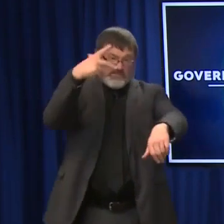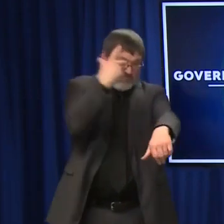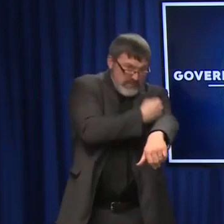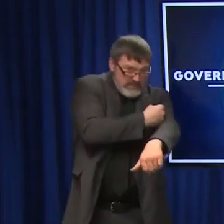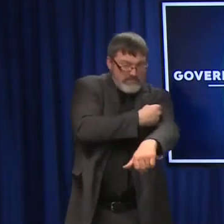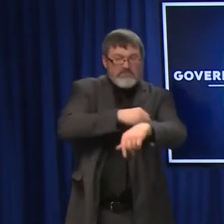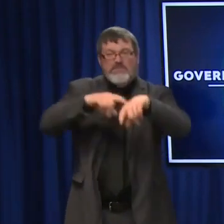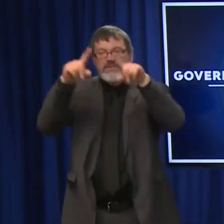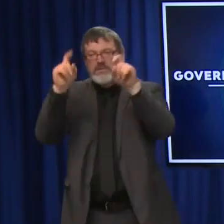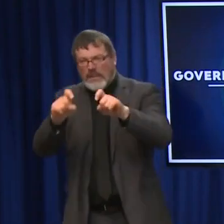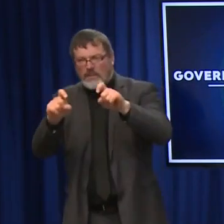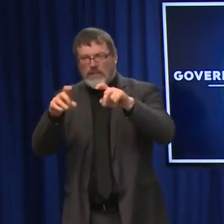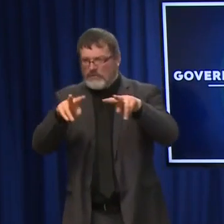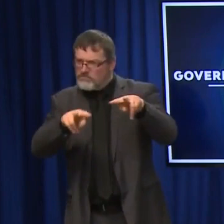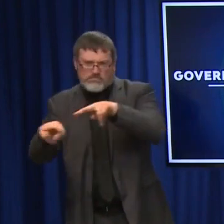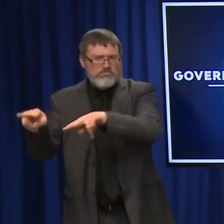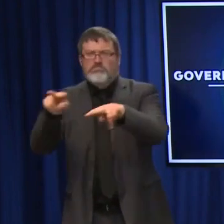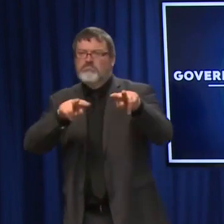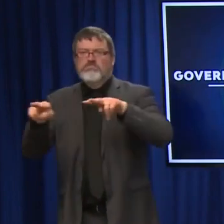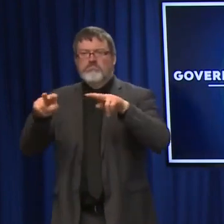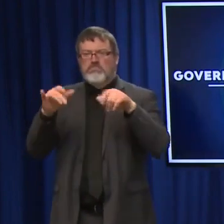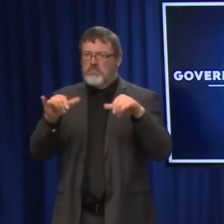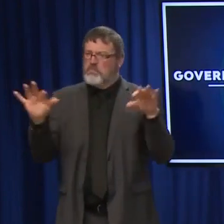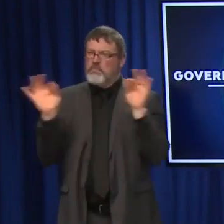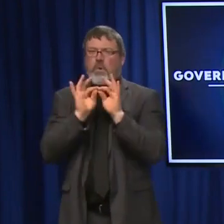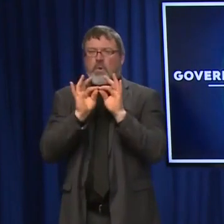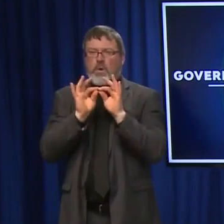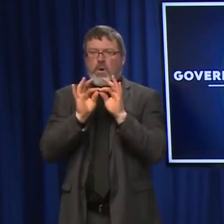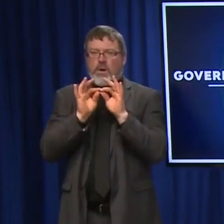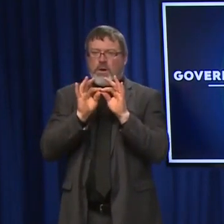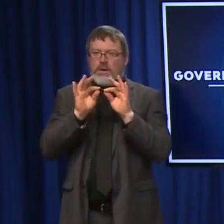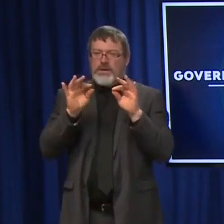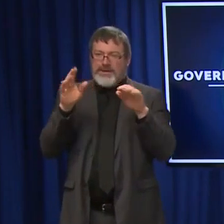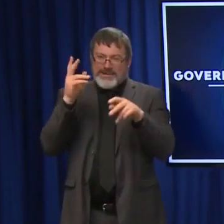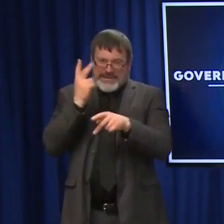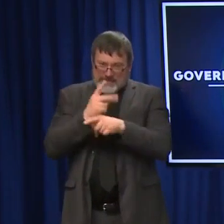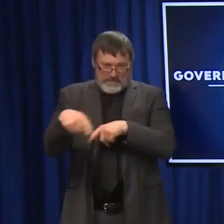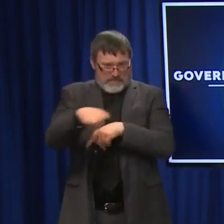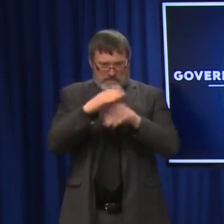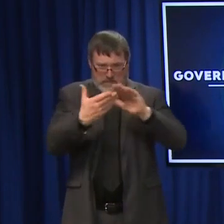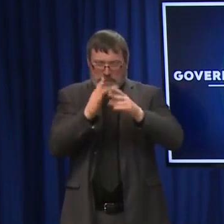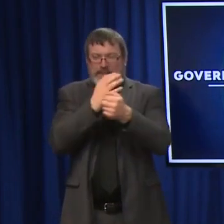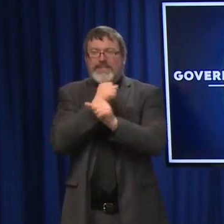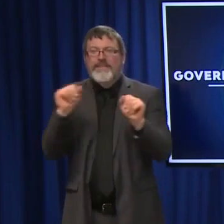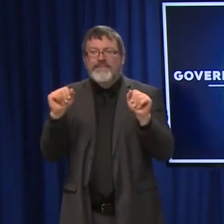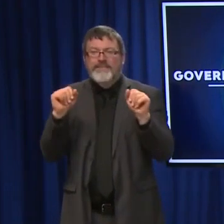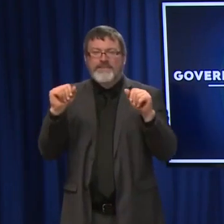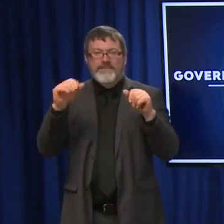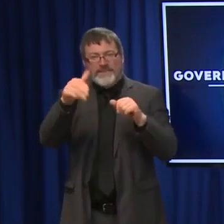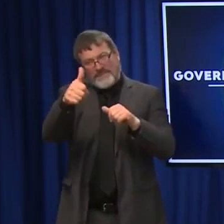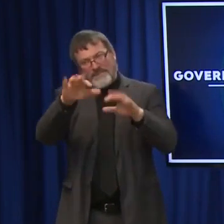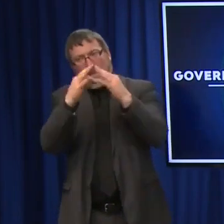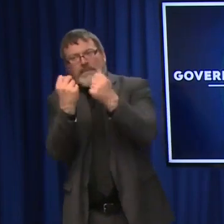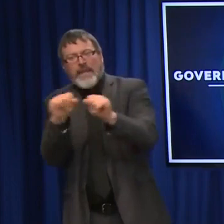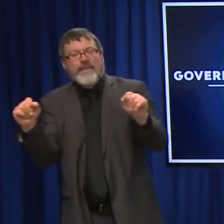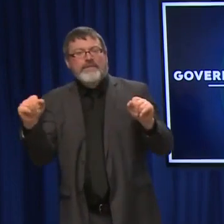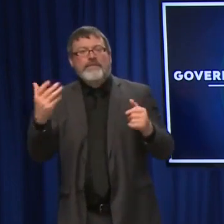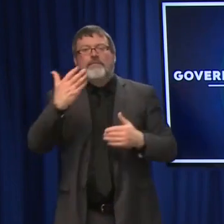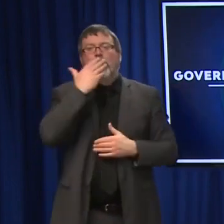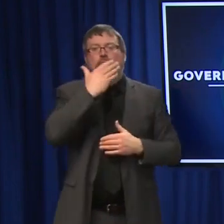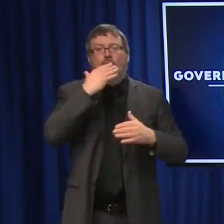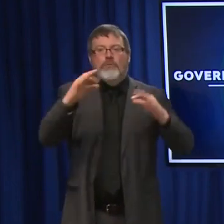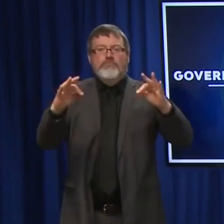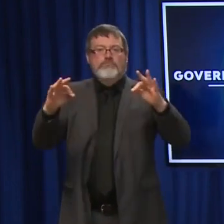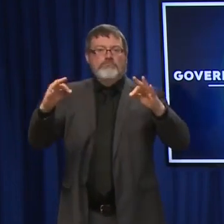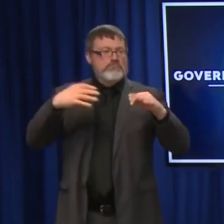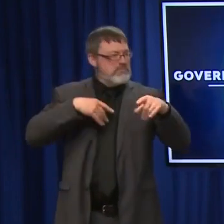the health of your family, the flexibility in our healthcare system, but with all that that's happening, I think the team here, I can't thank them enough. They're doing a phenomenal job